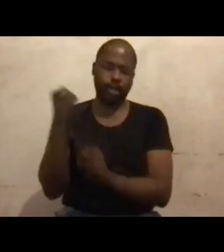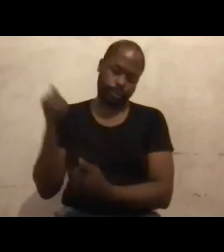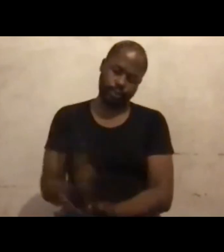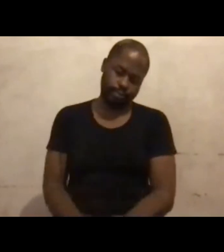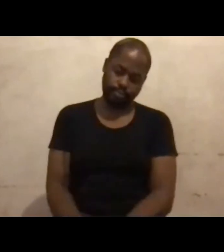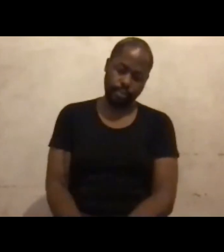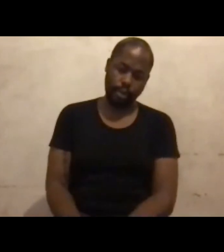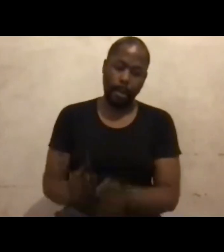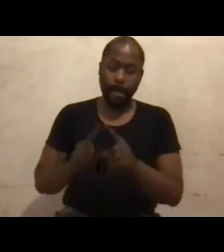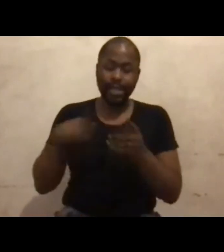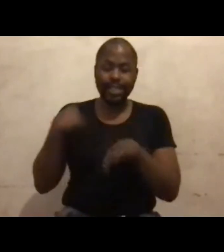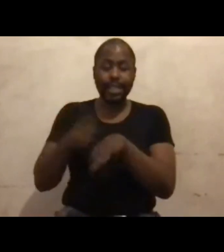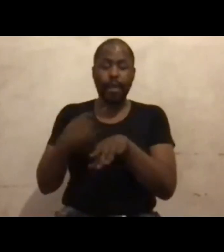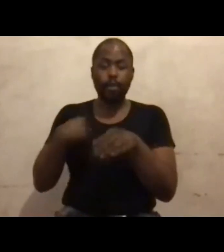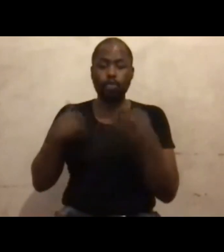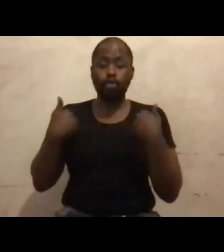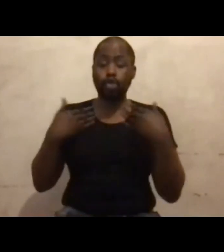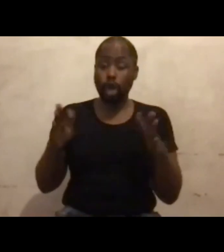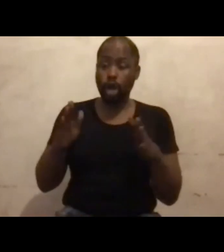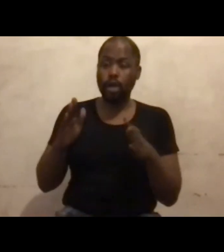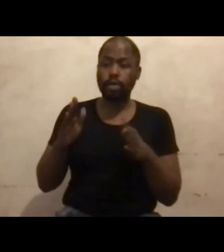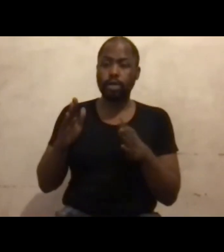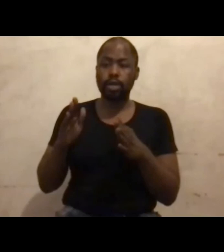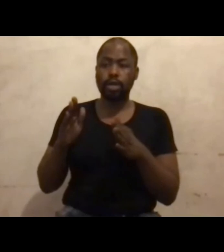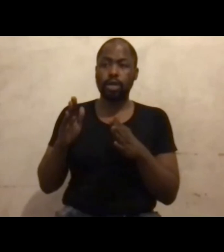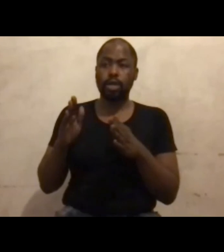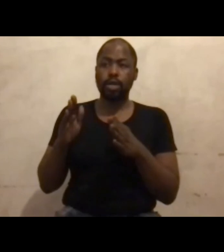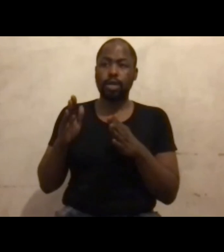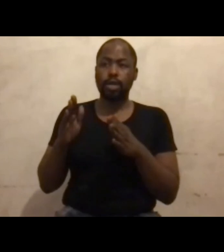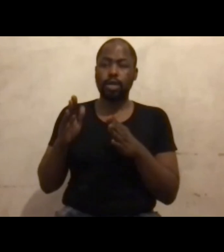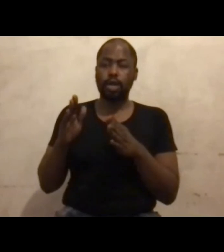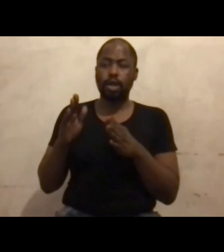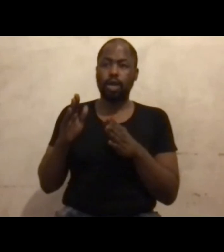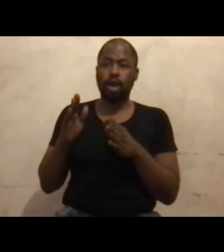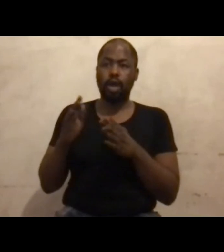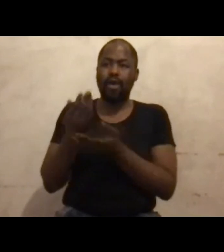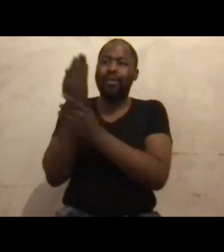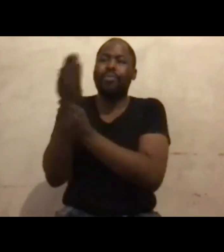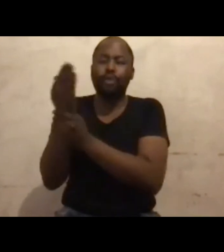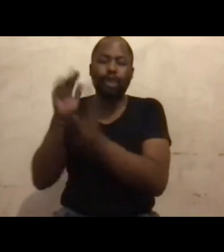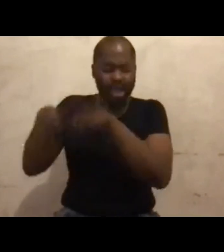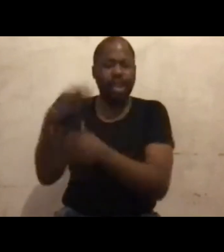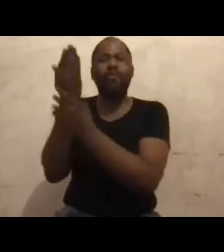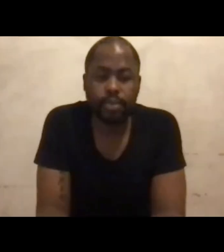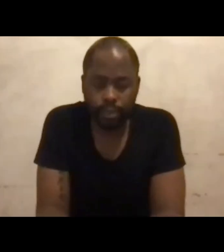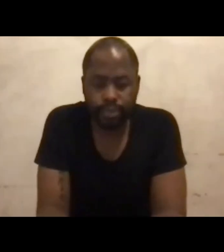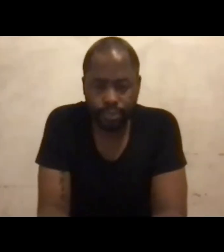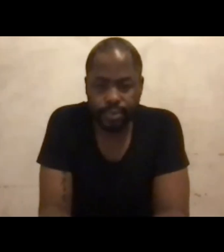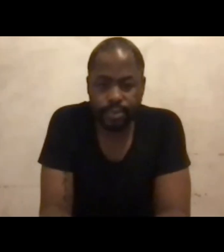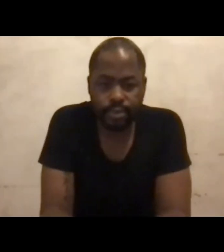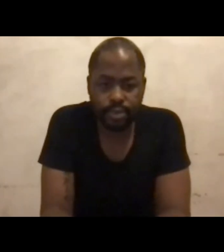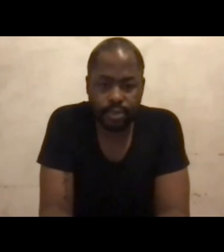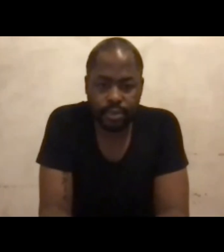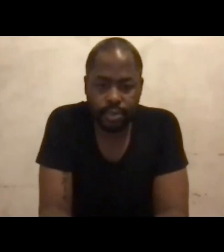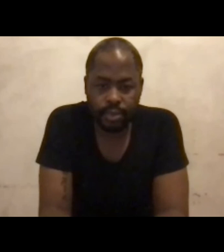that we stop asking and that we start demanding. And I think that's what he says he takes from this talk. If we are